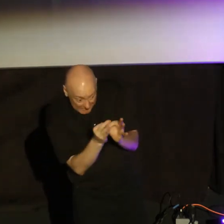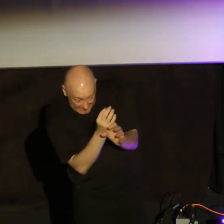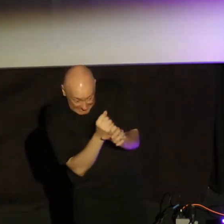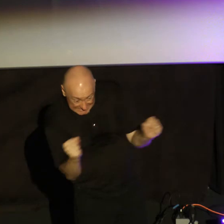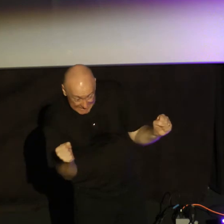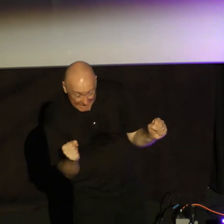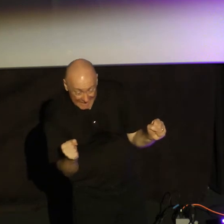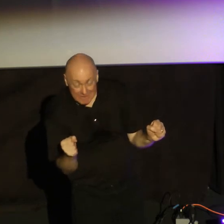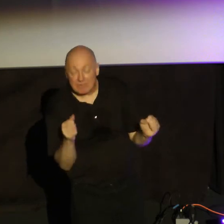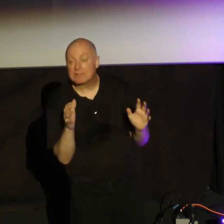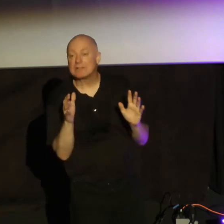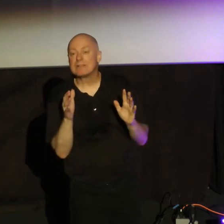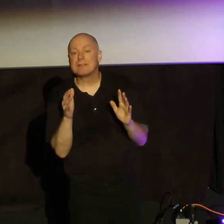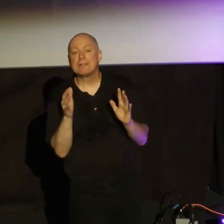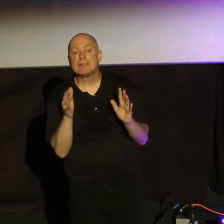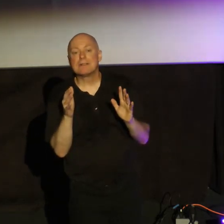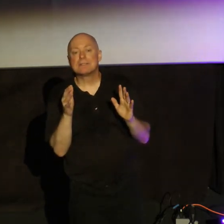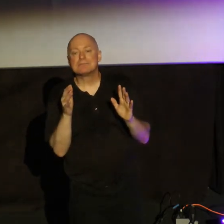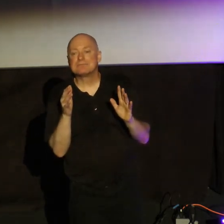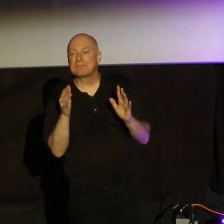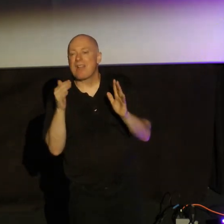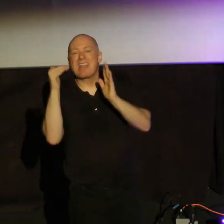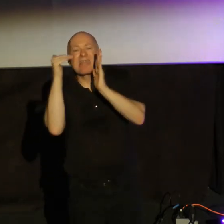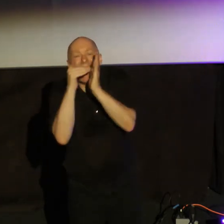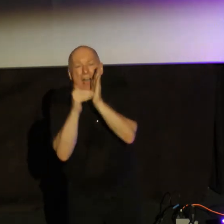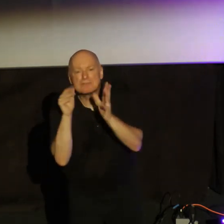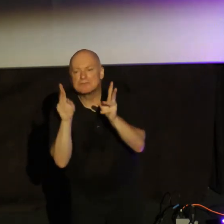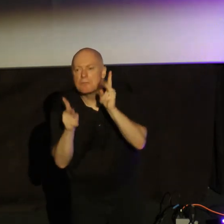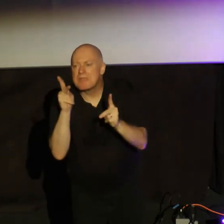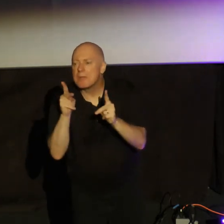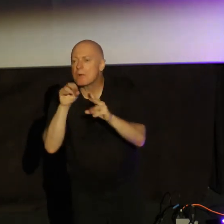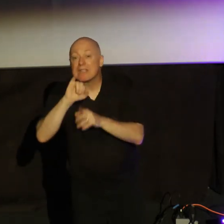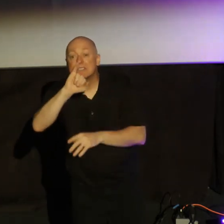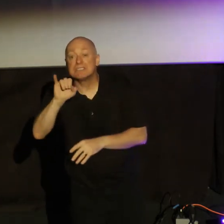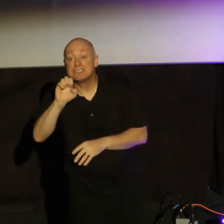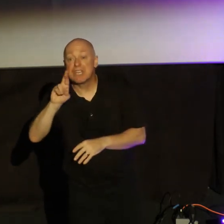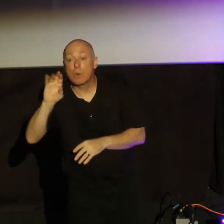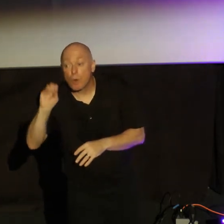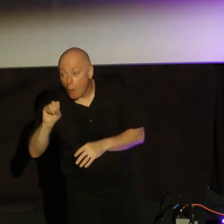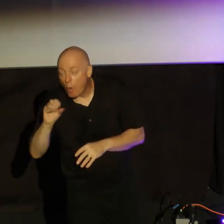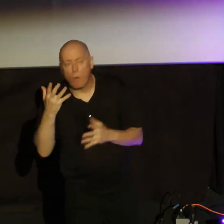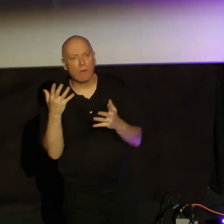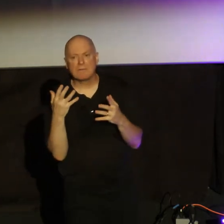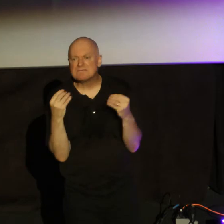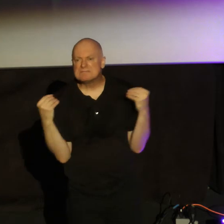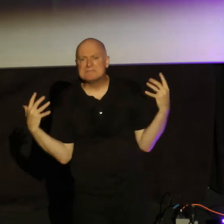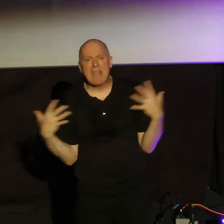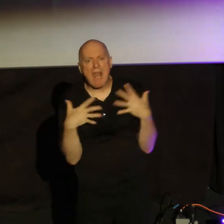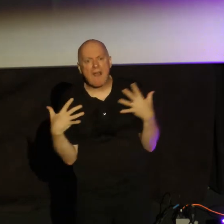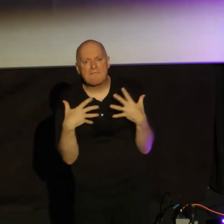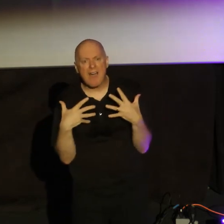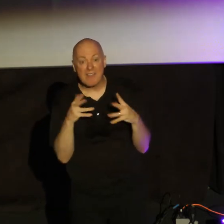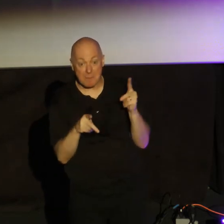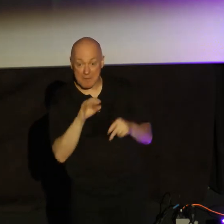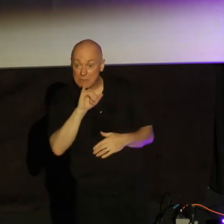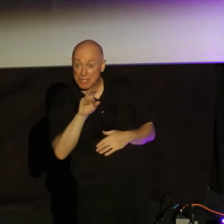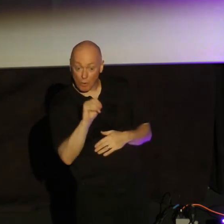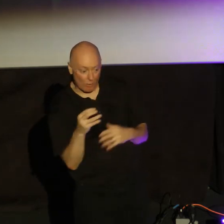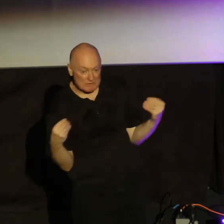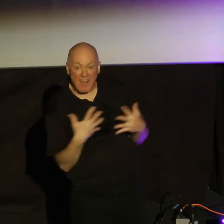Again, I've already mentioned this. There were several thousand people in Jericho. They were terrified. And we know, and Rahab tells us, we read